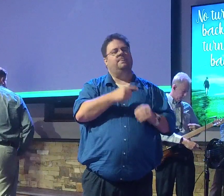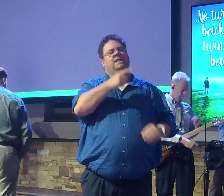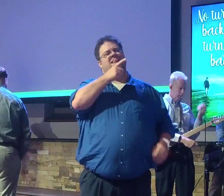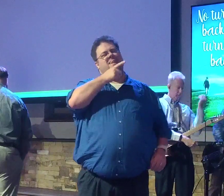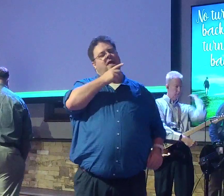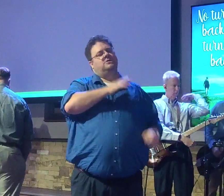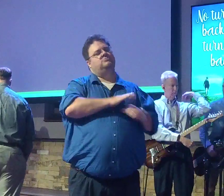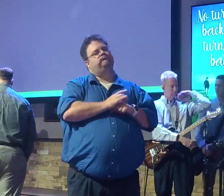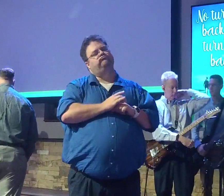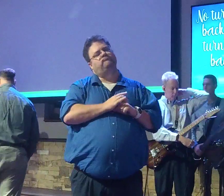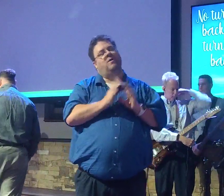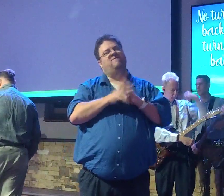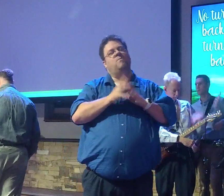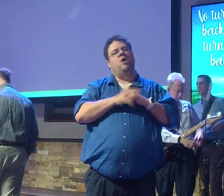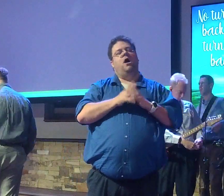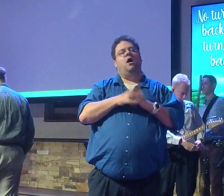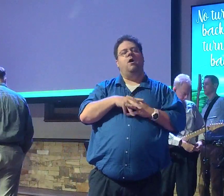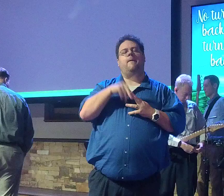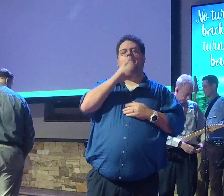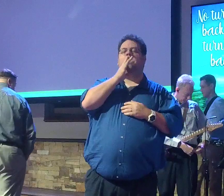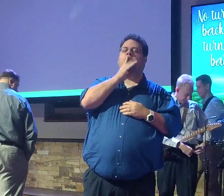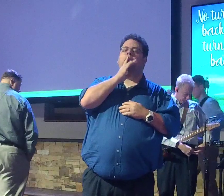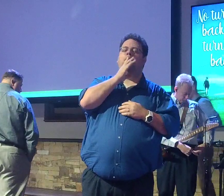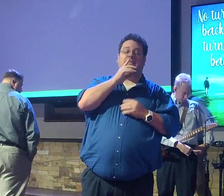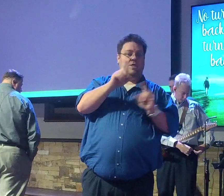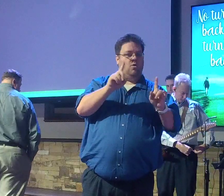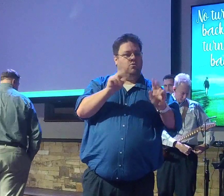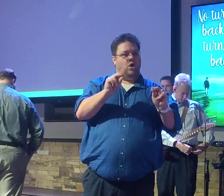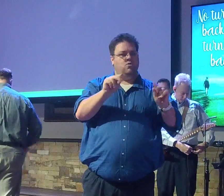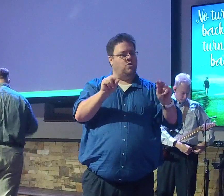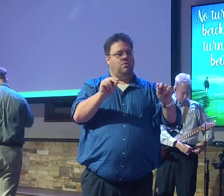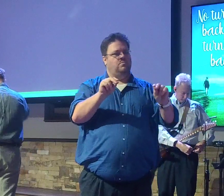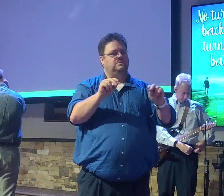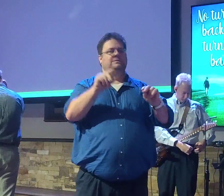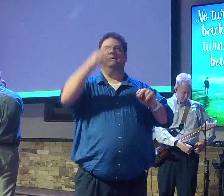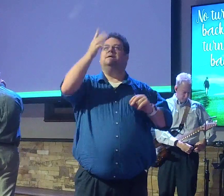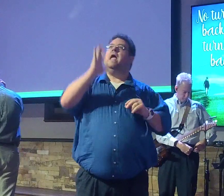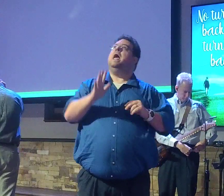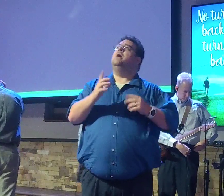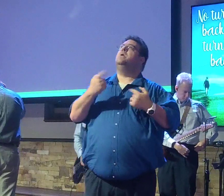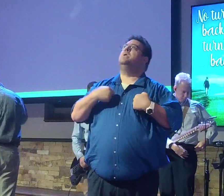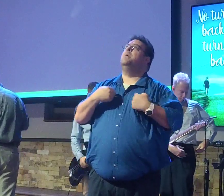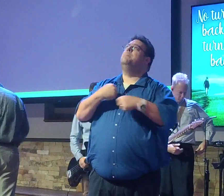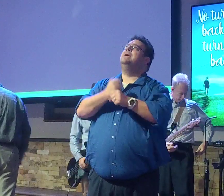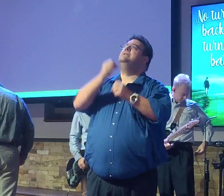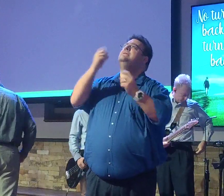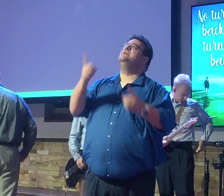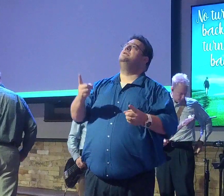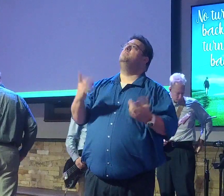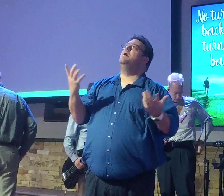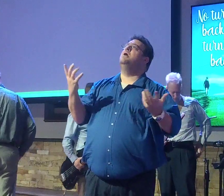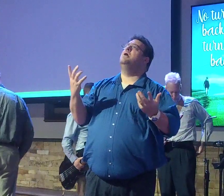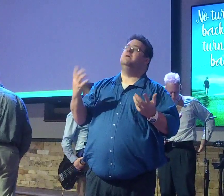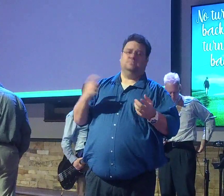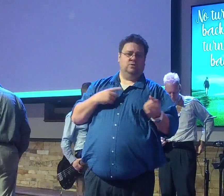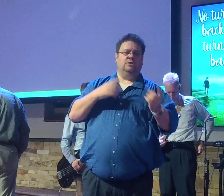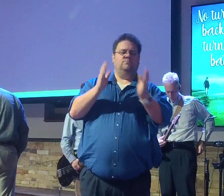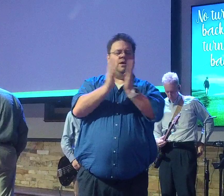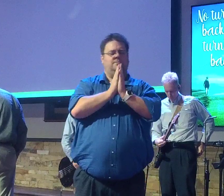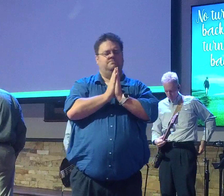football. It's about – no, it's about me and God. What decisions does he want me to make? Father, we thank you, God, for your word today.